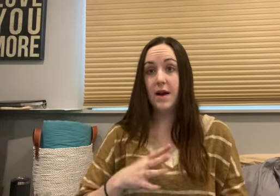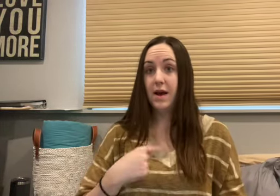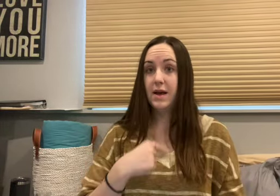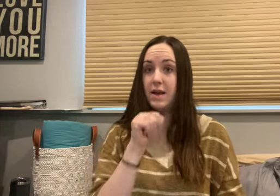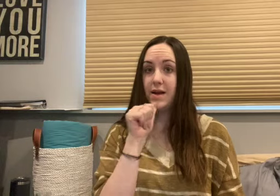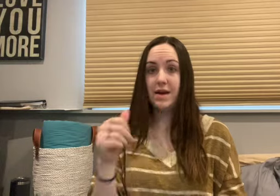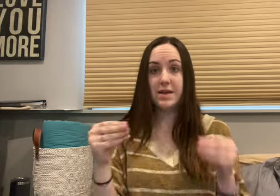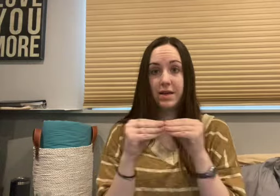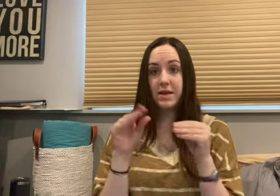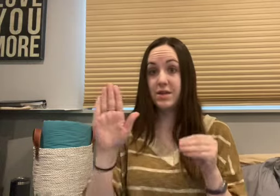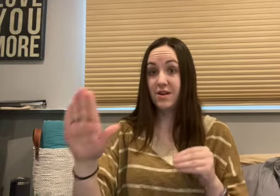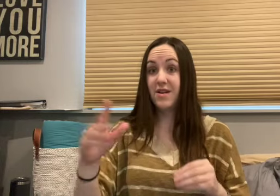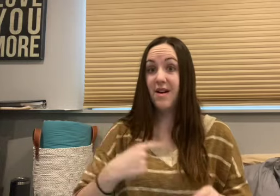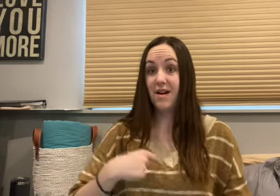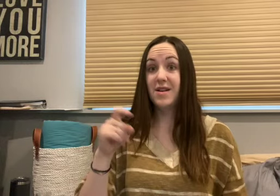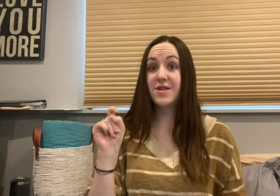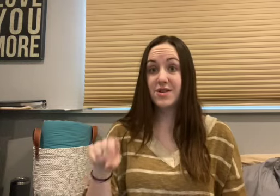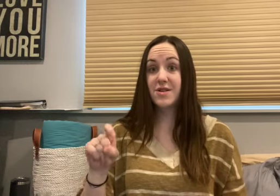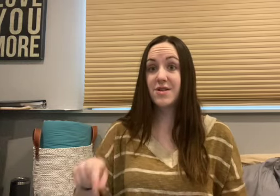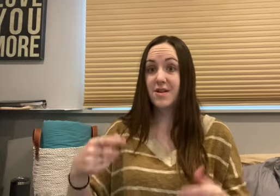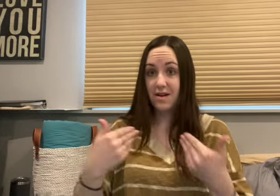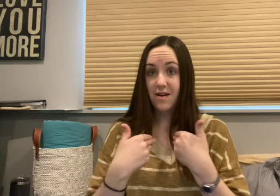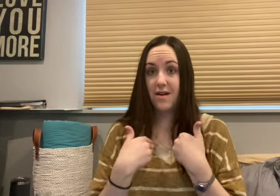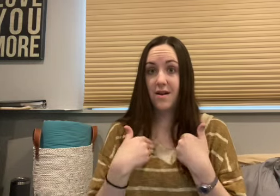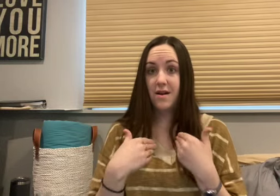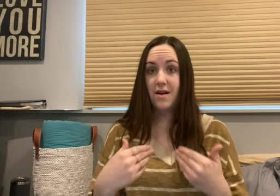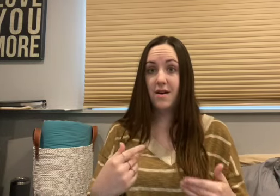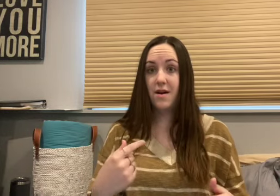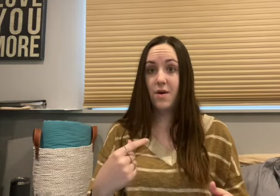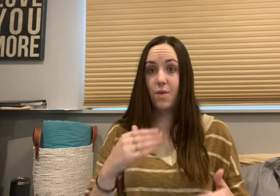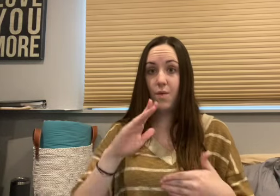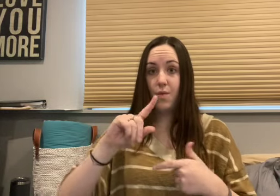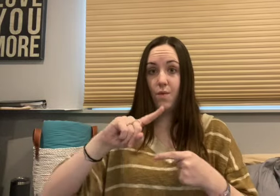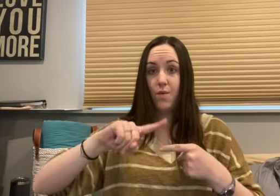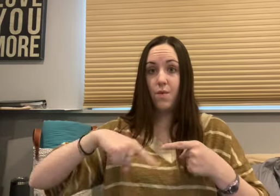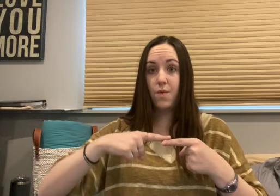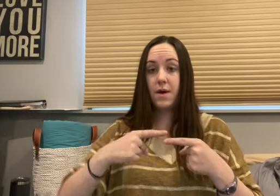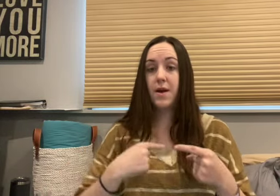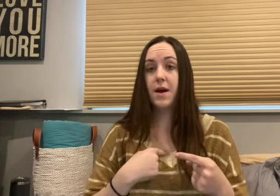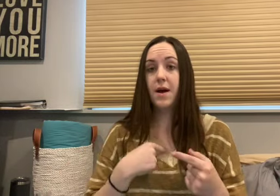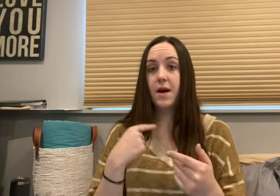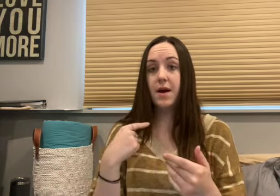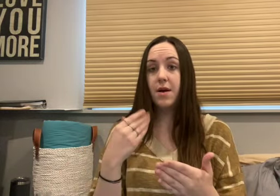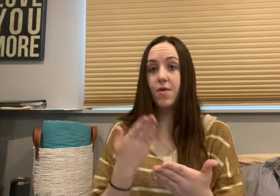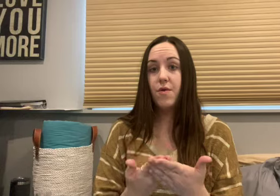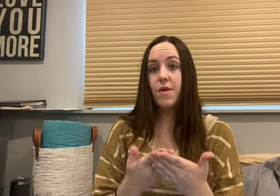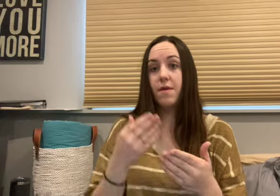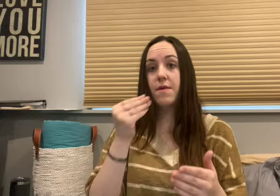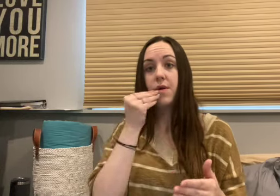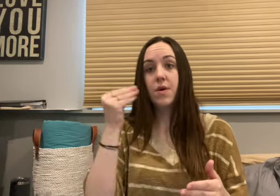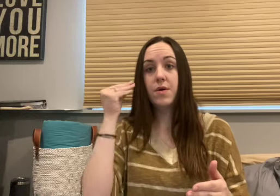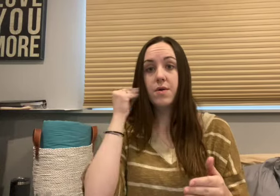kiss her and I should have And when I got home, for I said amen